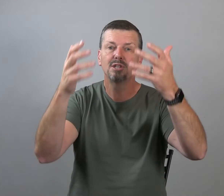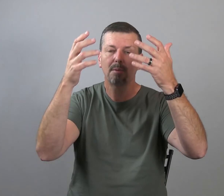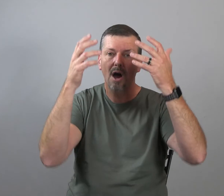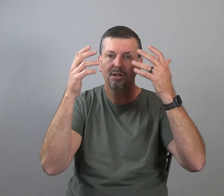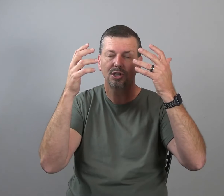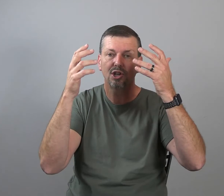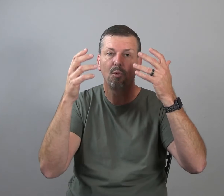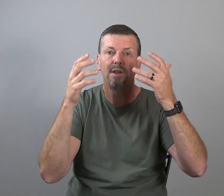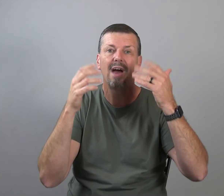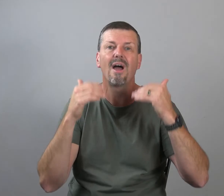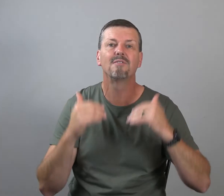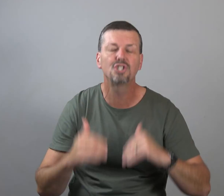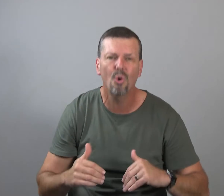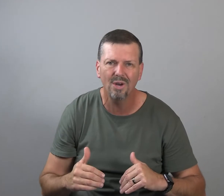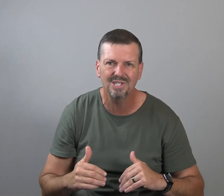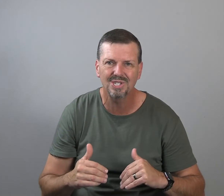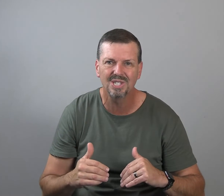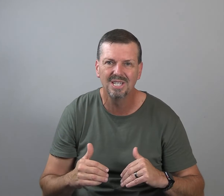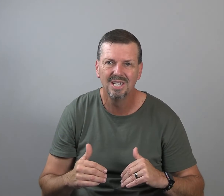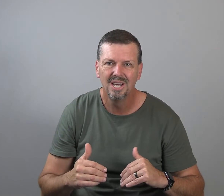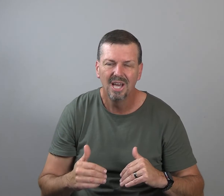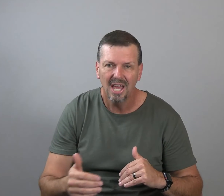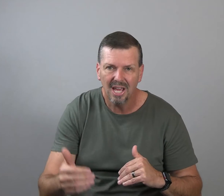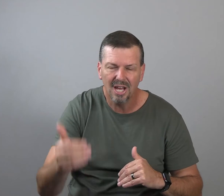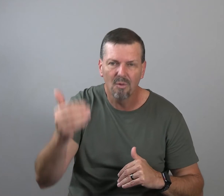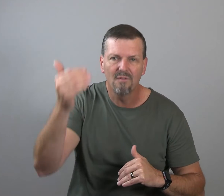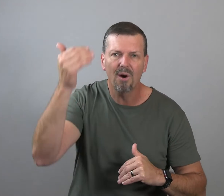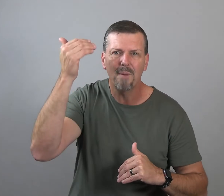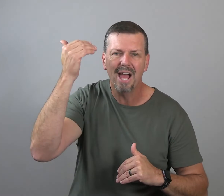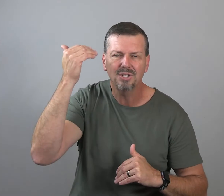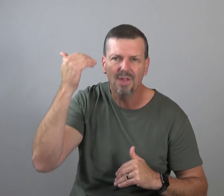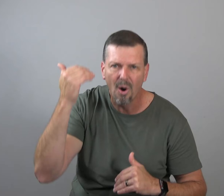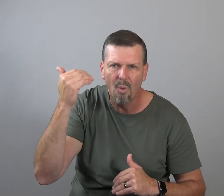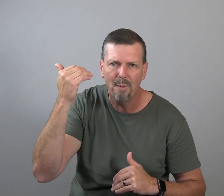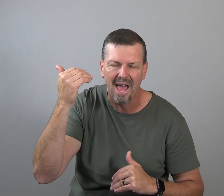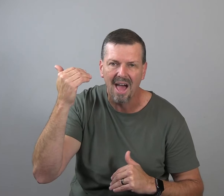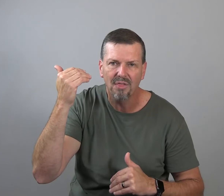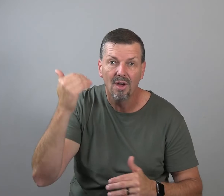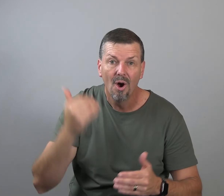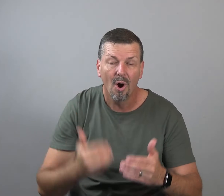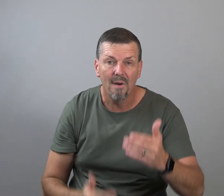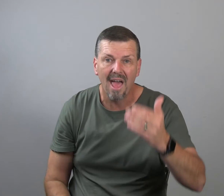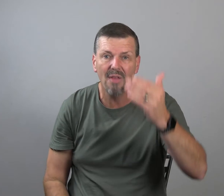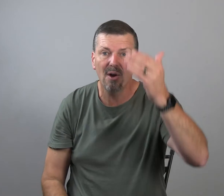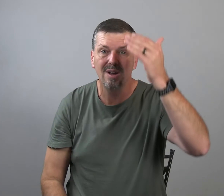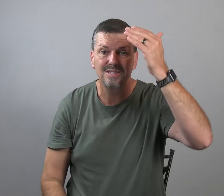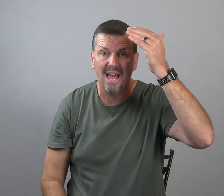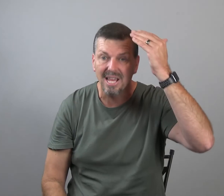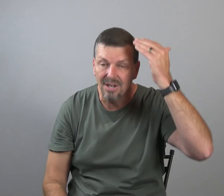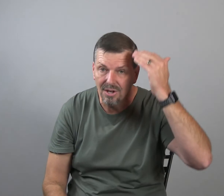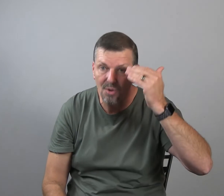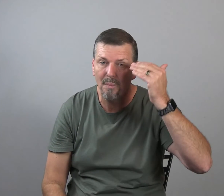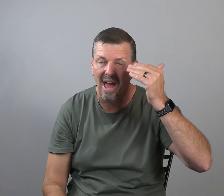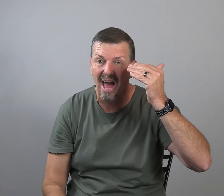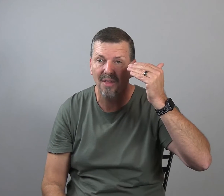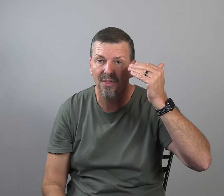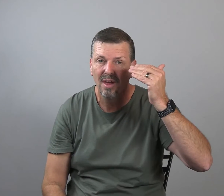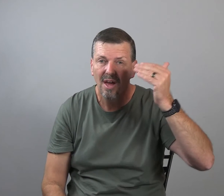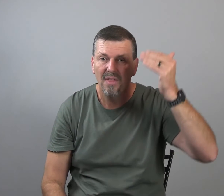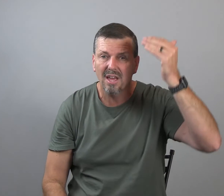subconsciously will now have a choice. It can revert back to the old path or now there is a new path that